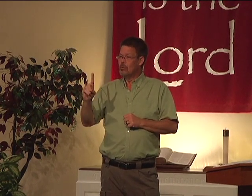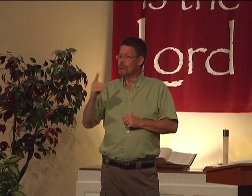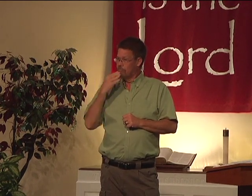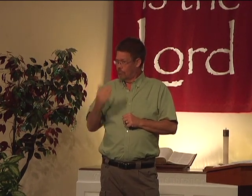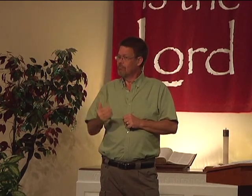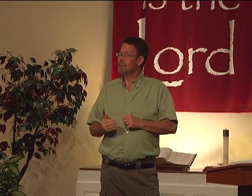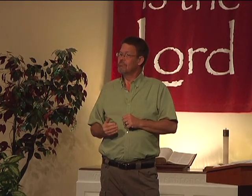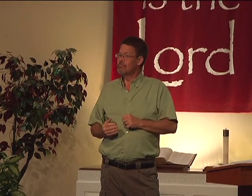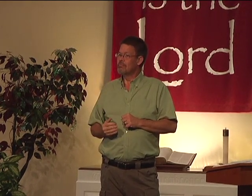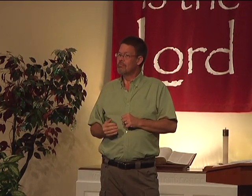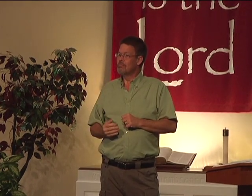God is good.